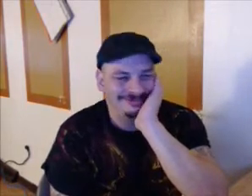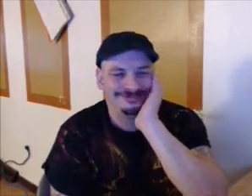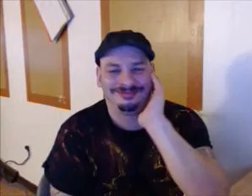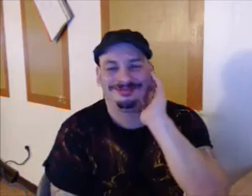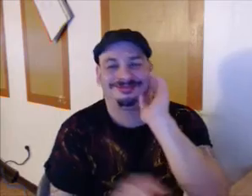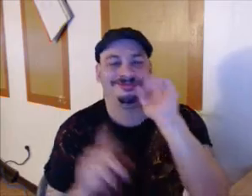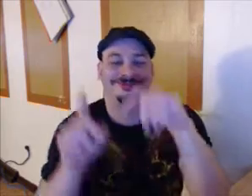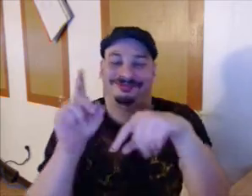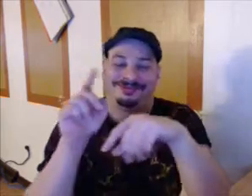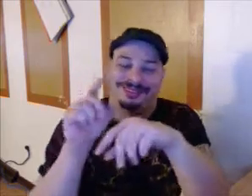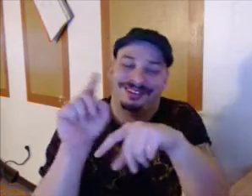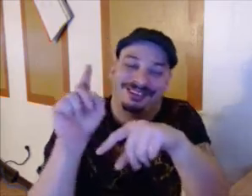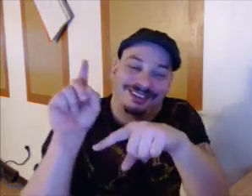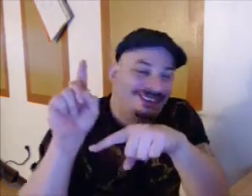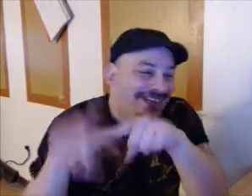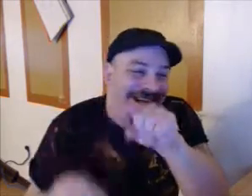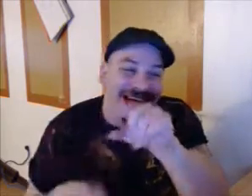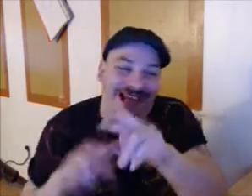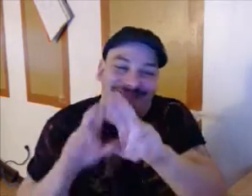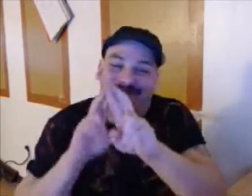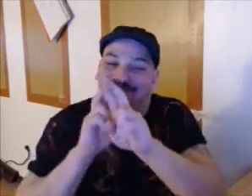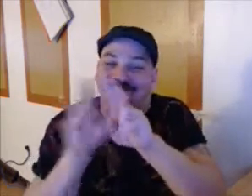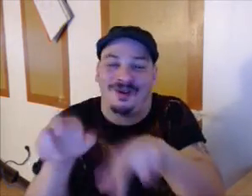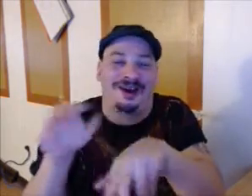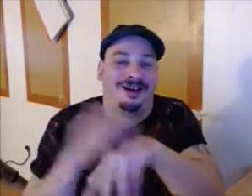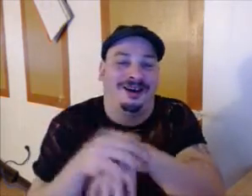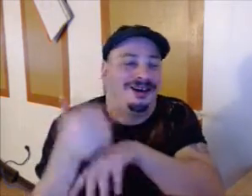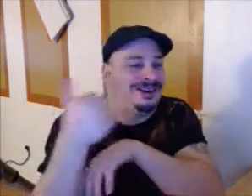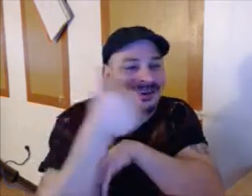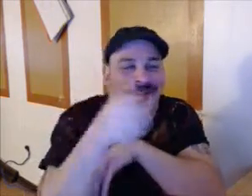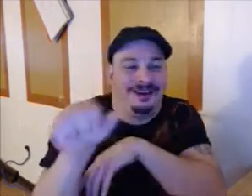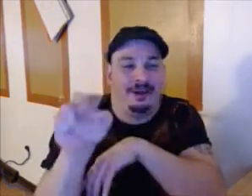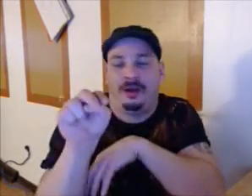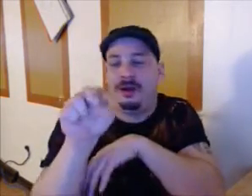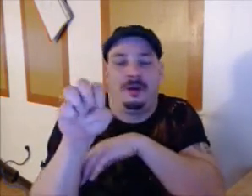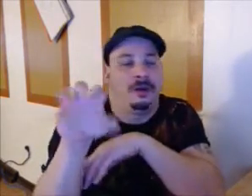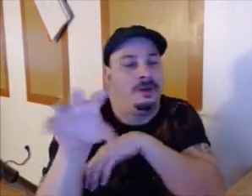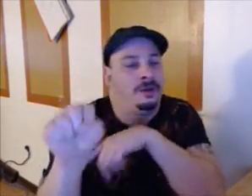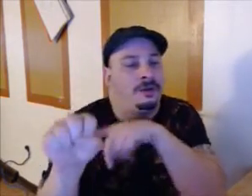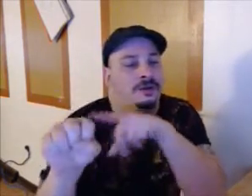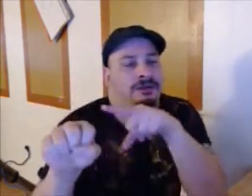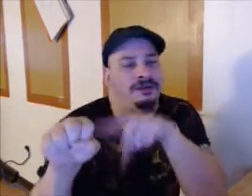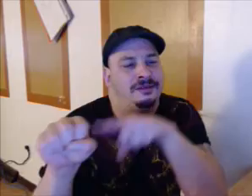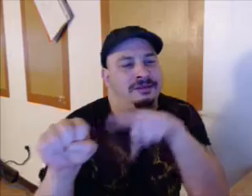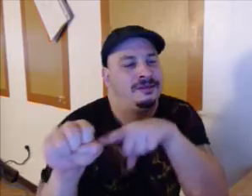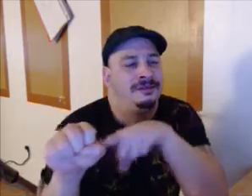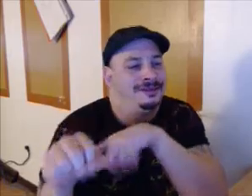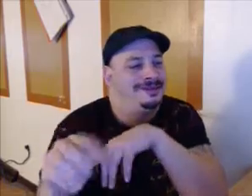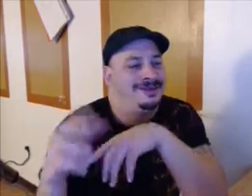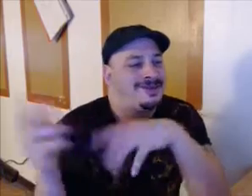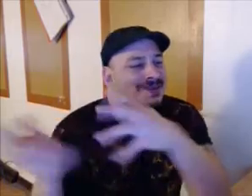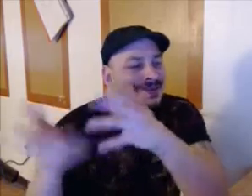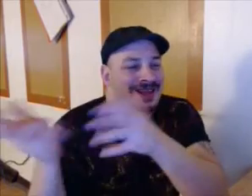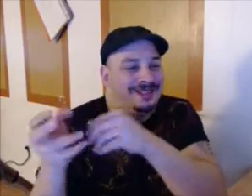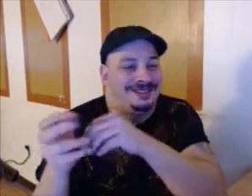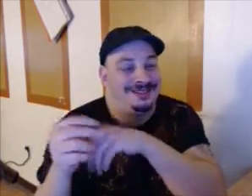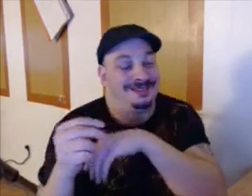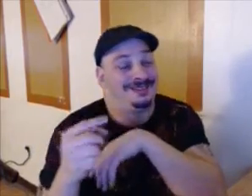Director Oliver Stone is the best one for this movie, but he's also known as an open supporter of Chavez. He even made a film about disaster